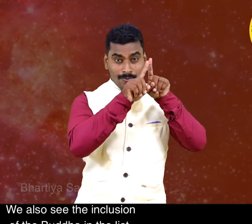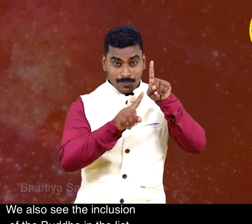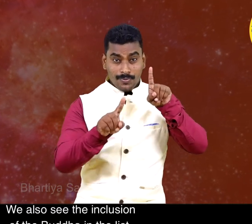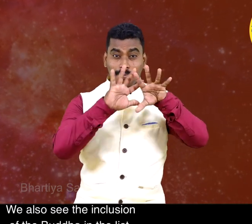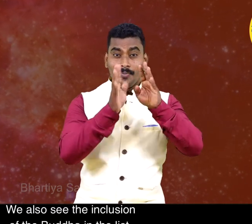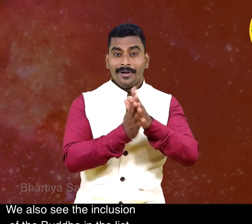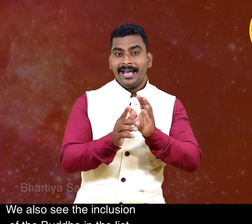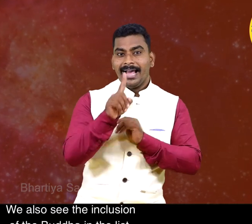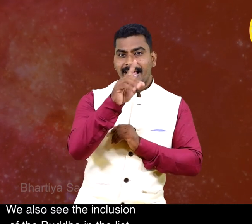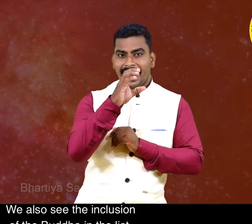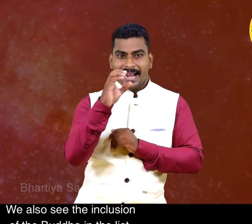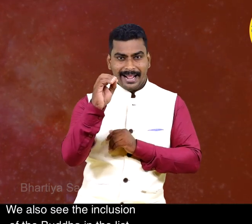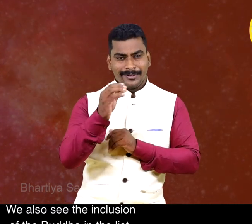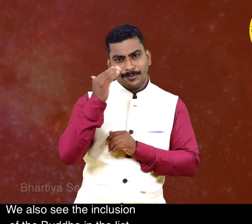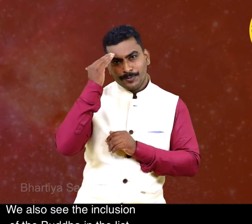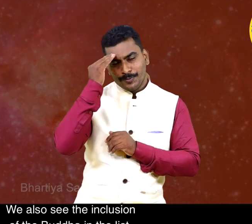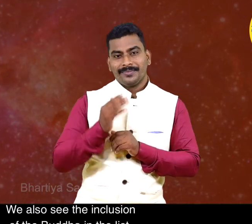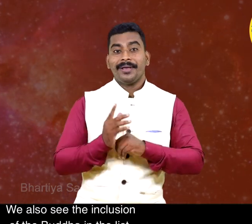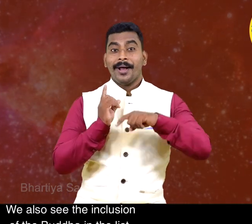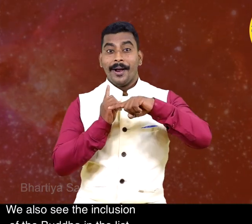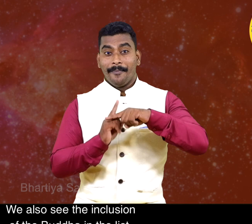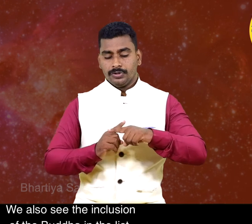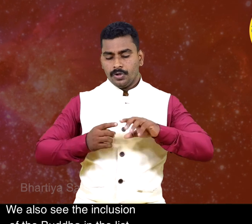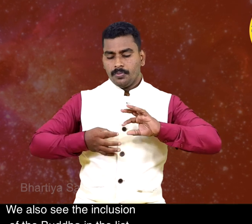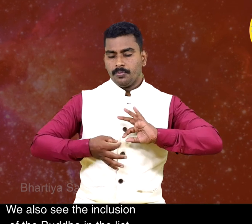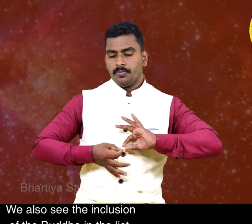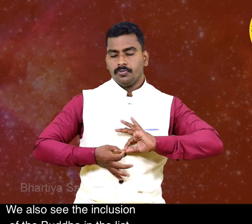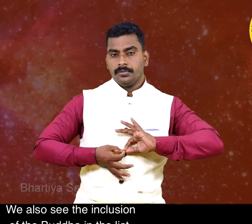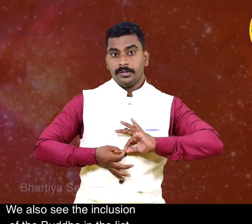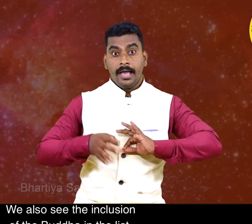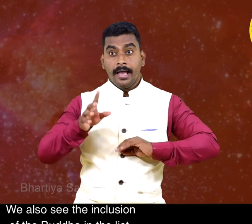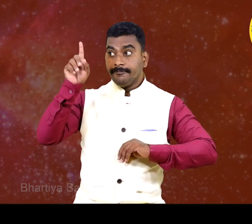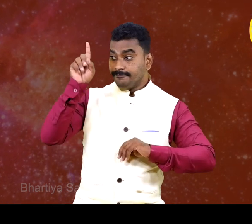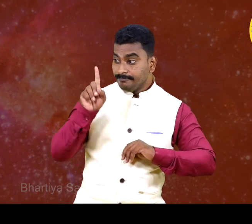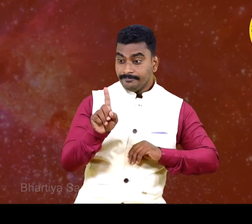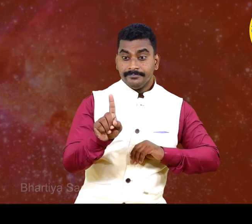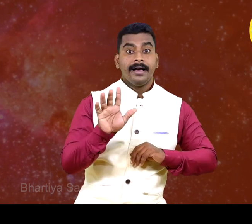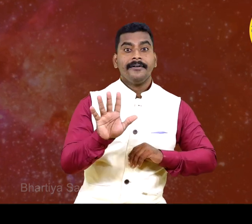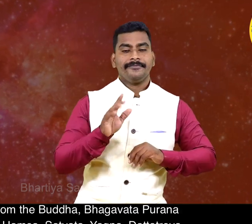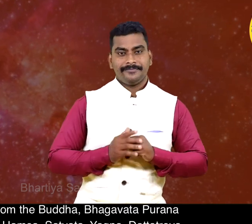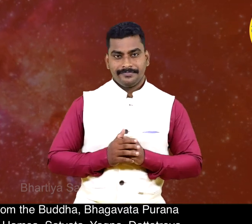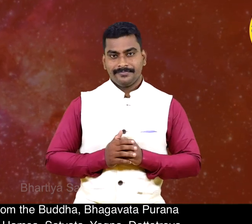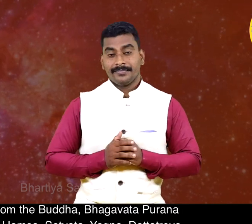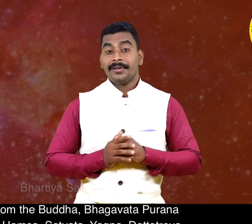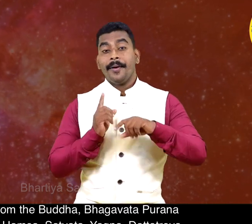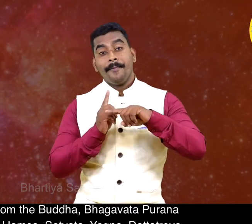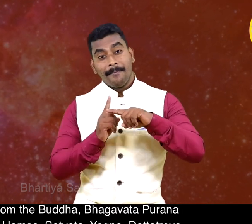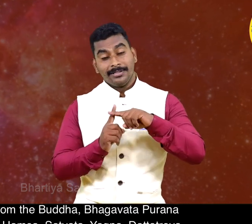also see the inclusion of Buddha in the list sometimes. Apart from Buddha,